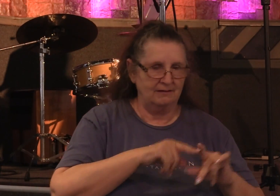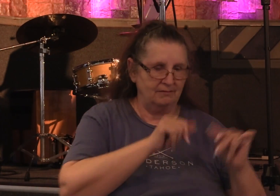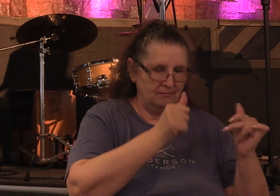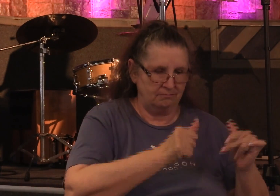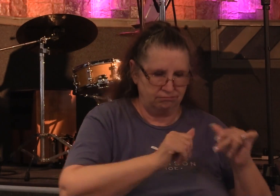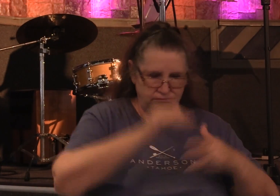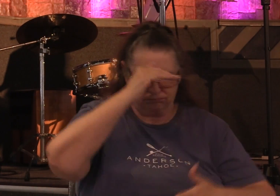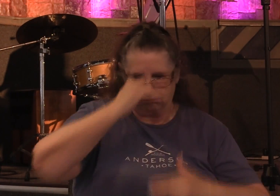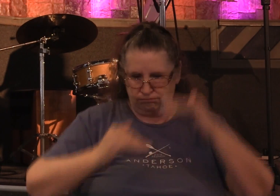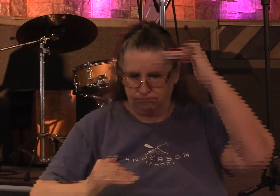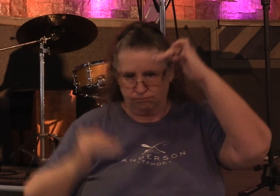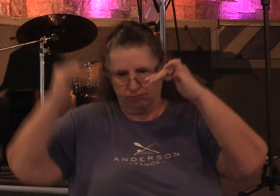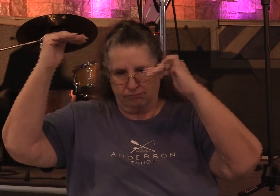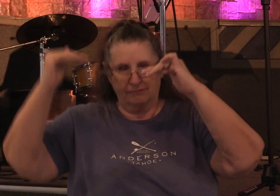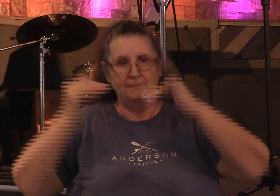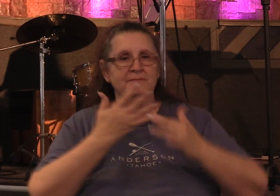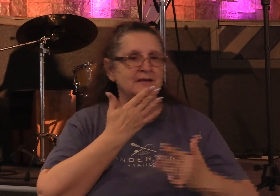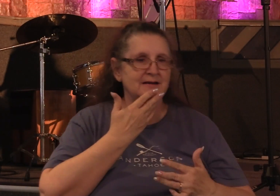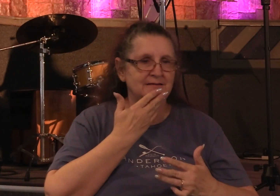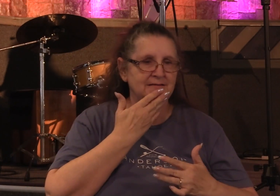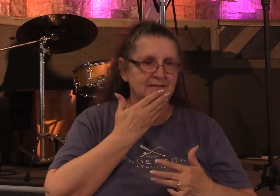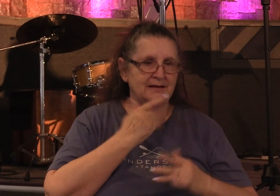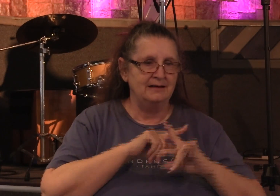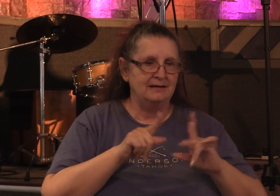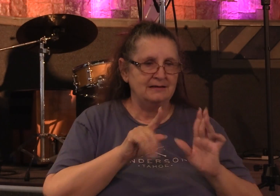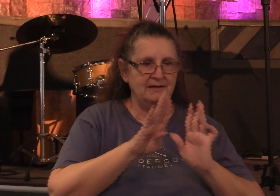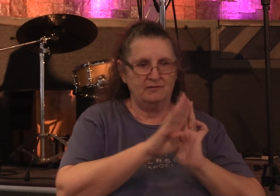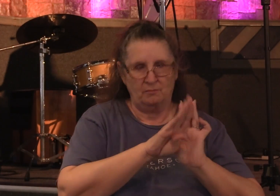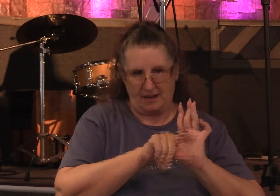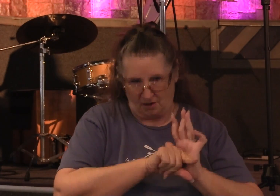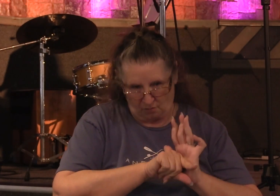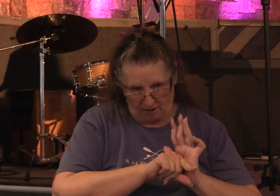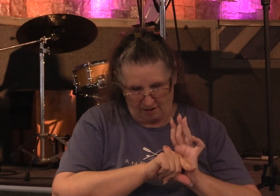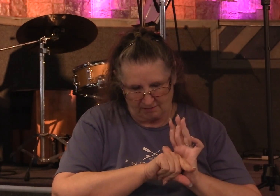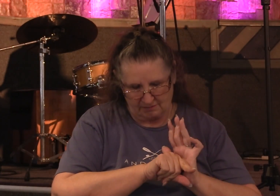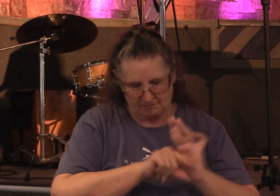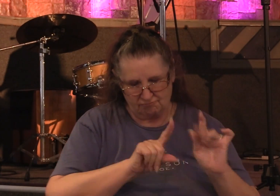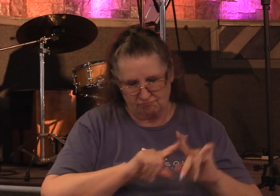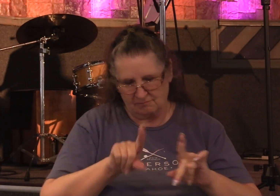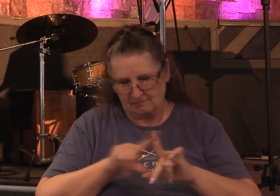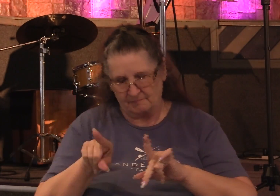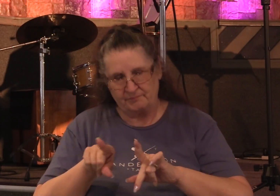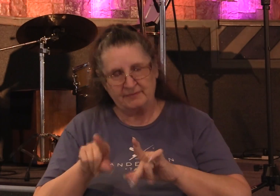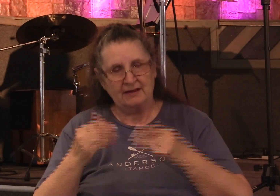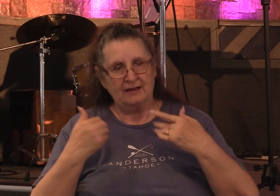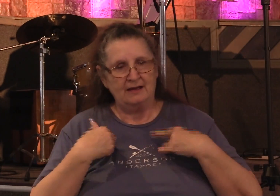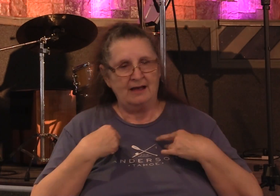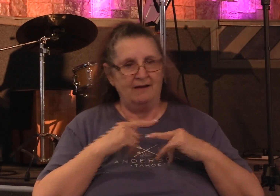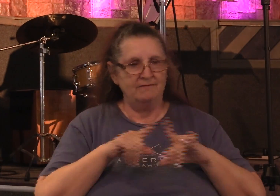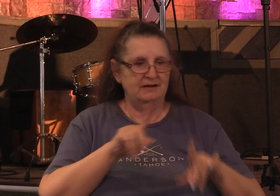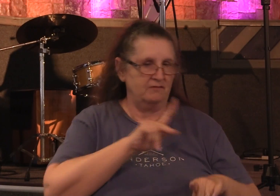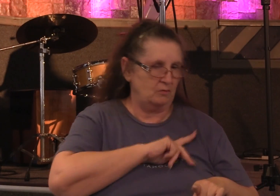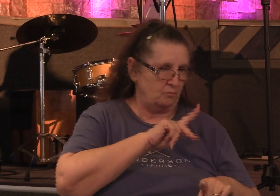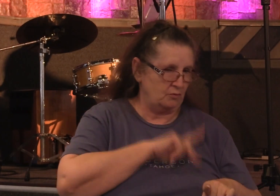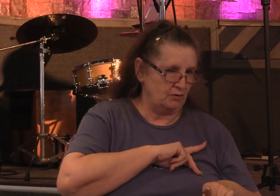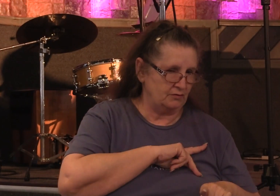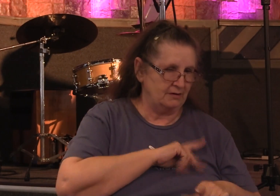and colors. We come from different backgrounds. We have different personalities. Some of us speak different